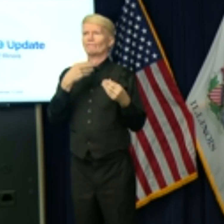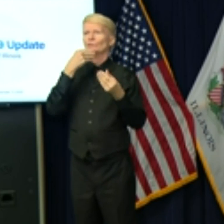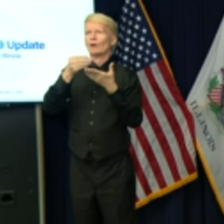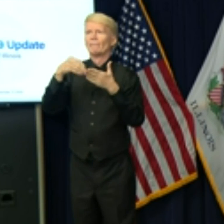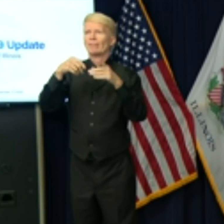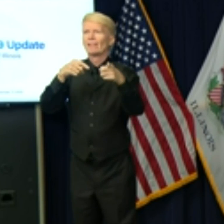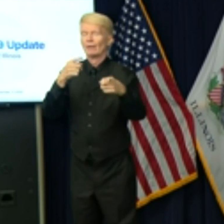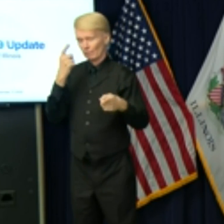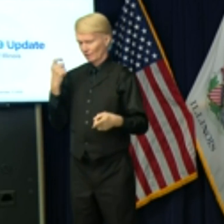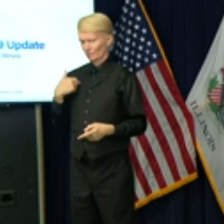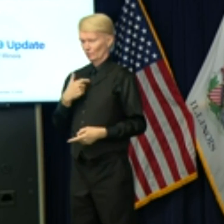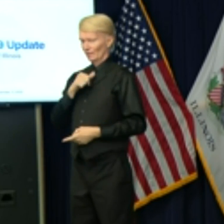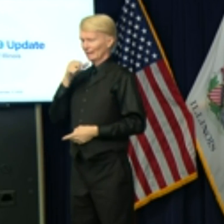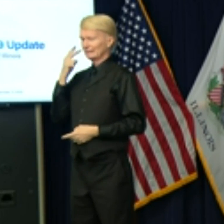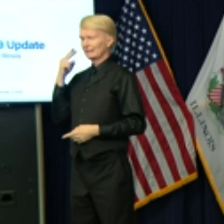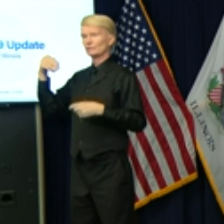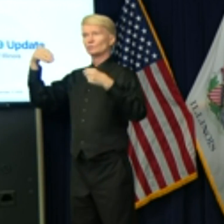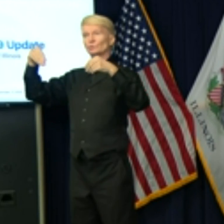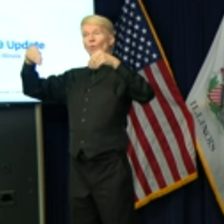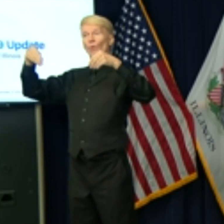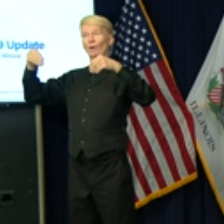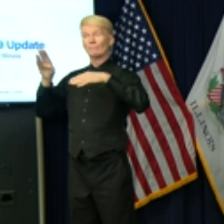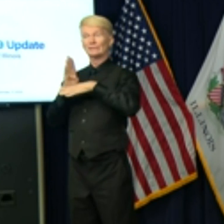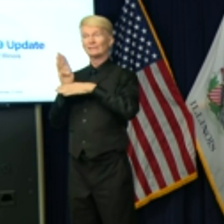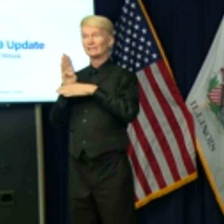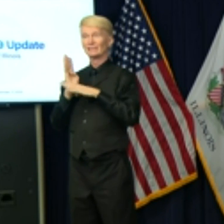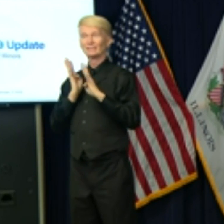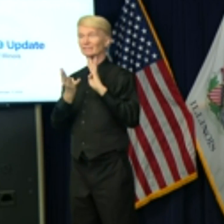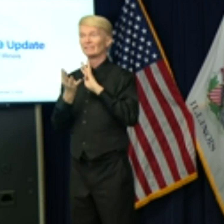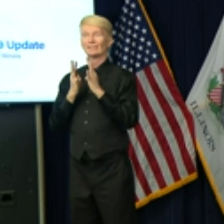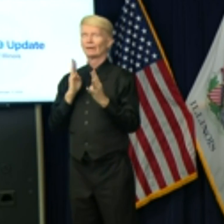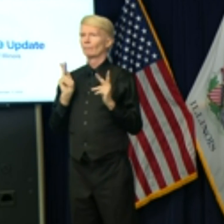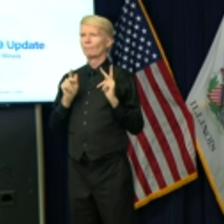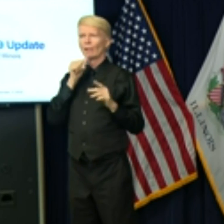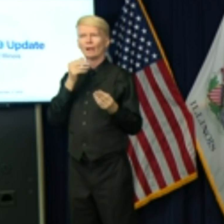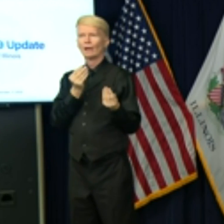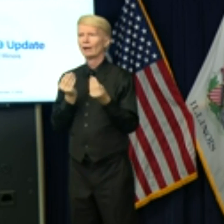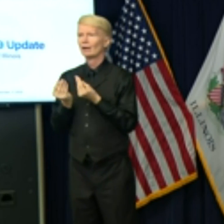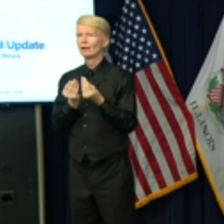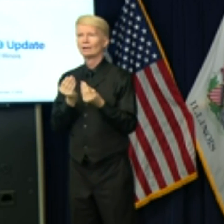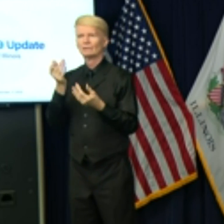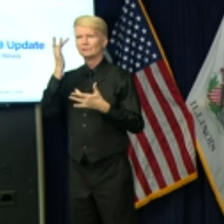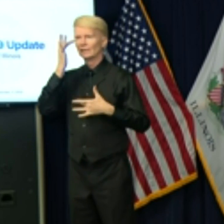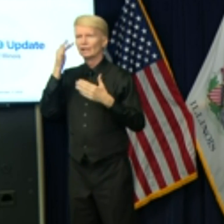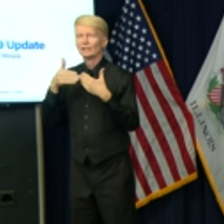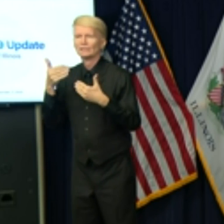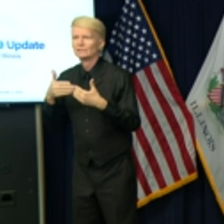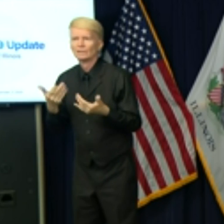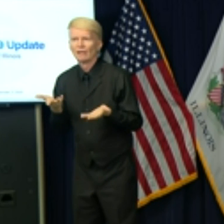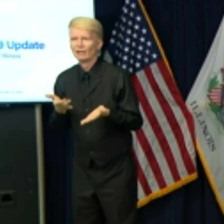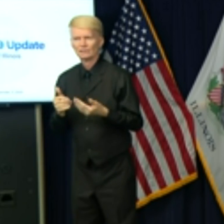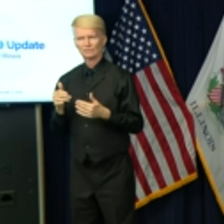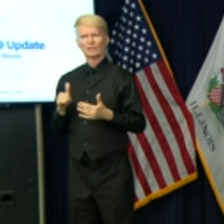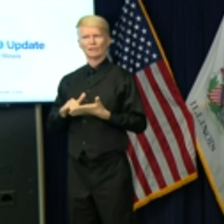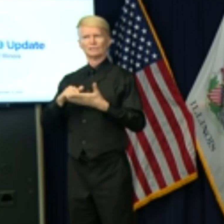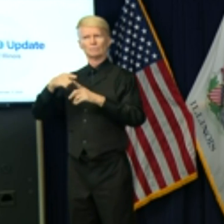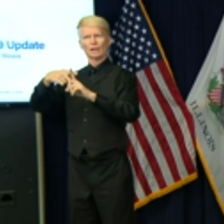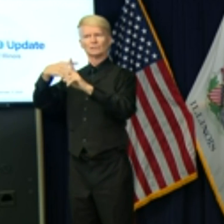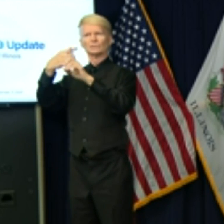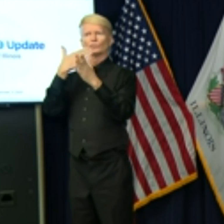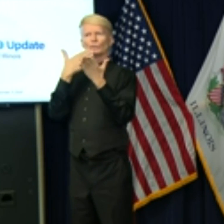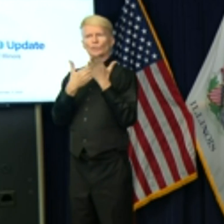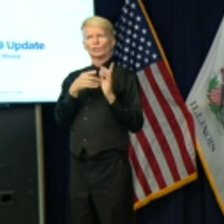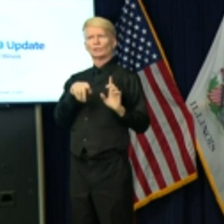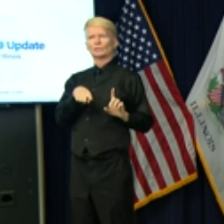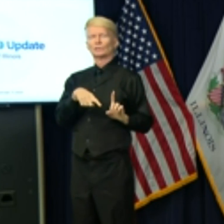much transmission in retail stores. And so, again, you know, what the doctors are trying to do is measure the